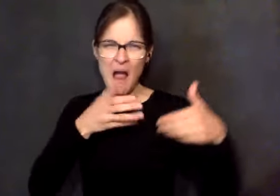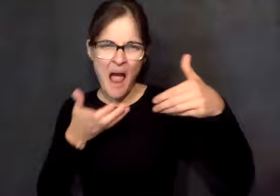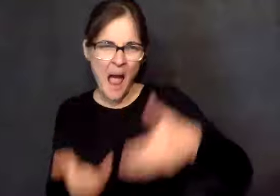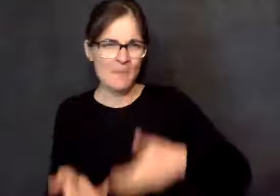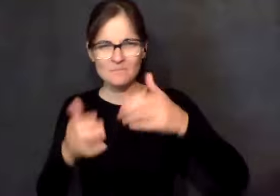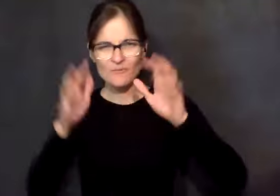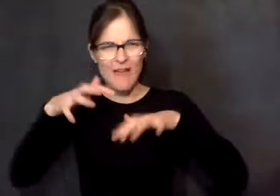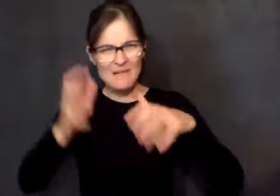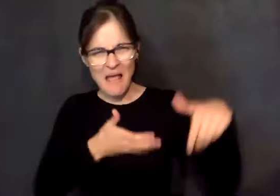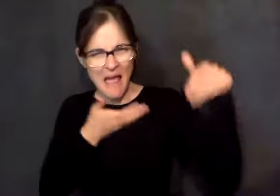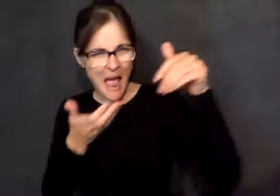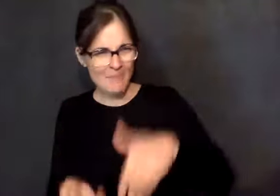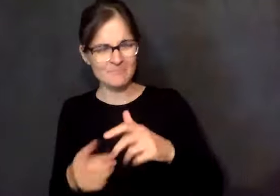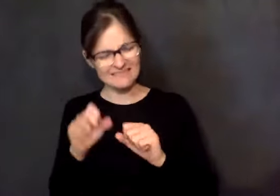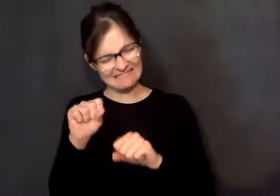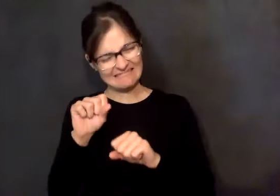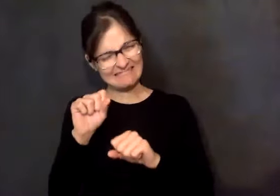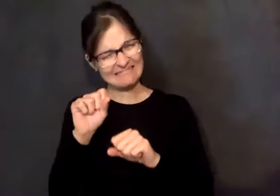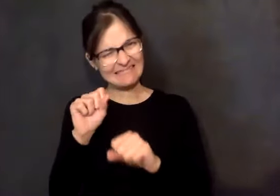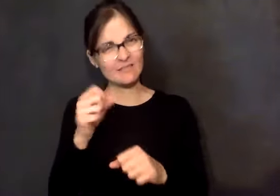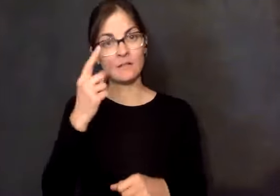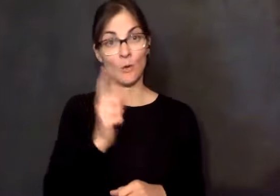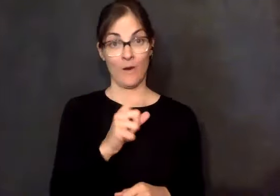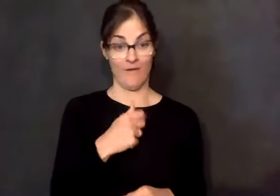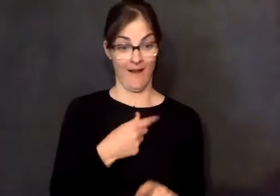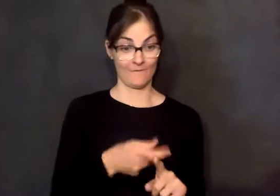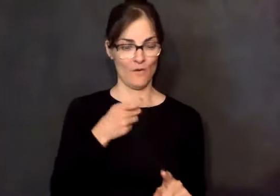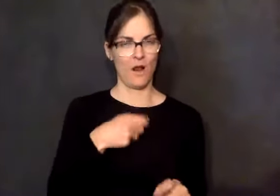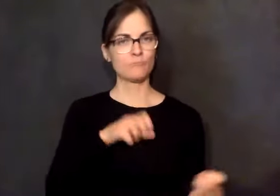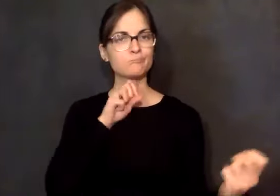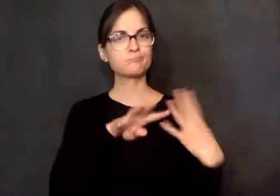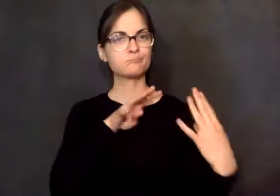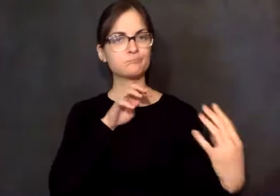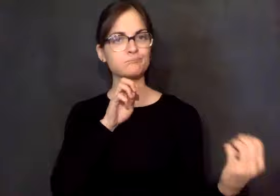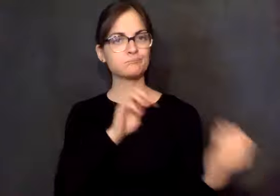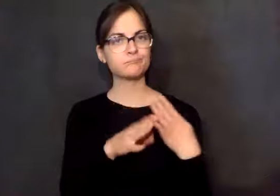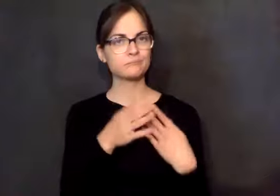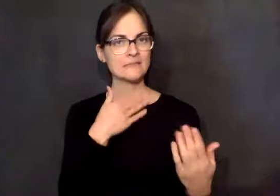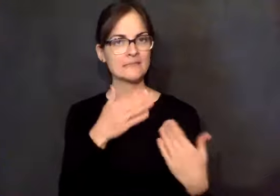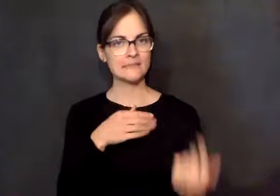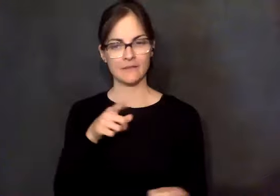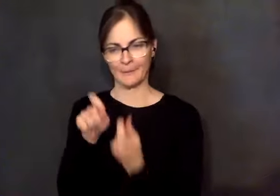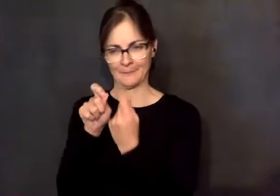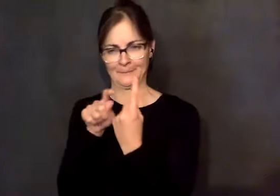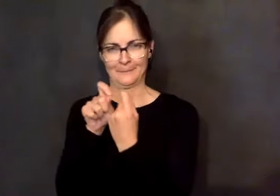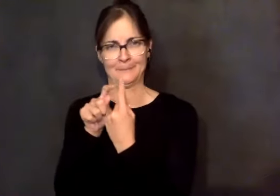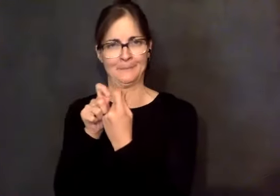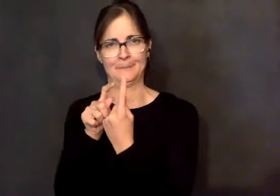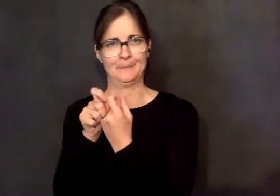it's just another world up there. When you're from Arkansas, you know, a four-lane highway is a big deal. And up there, they got like four feeder lanes. It must be